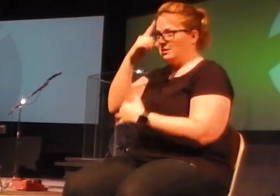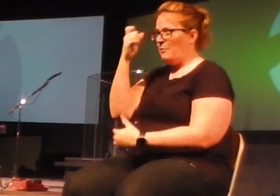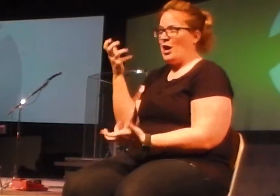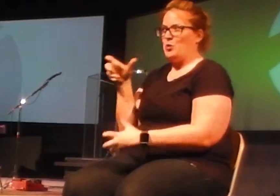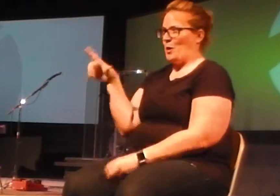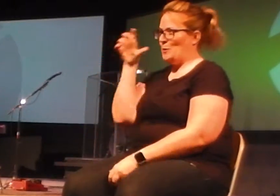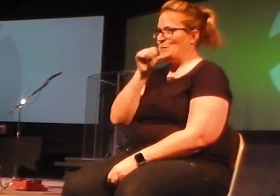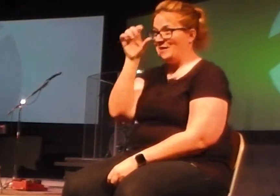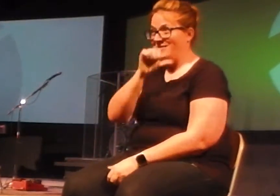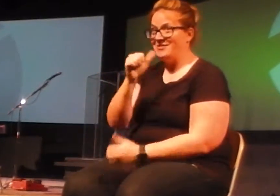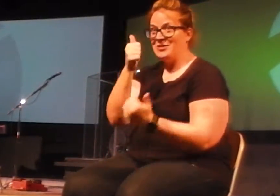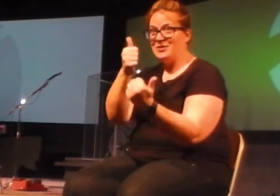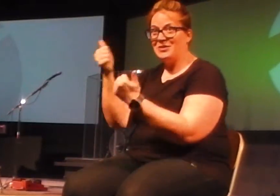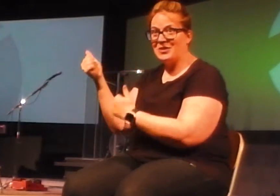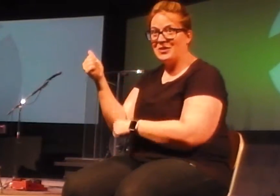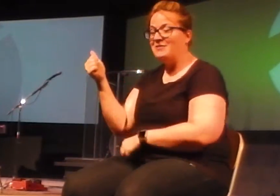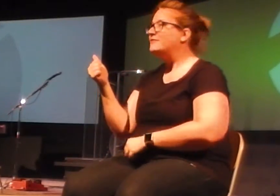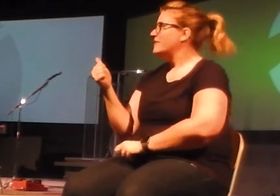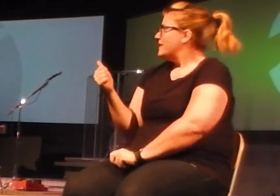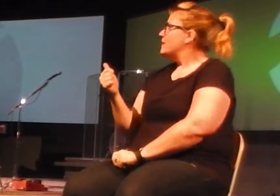awesome. Go ahead if you guys can run the video.